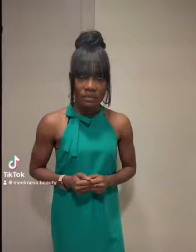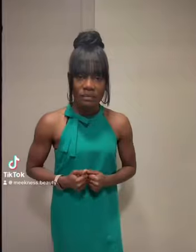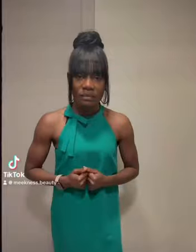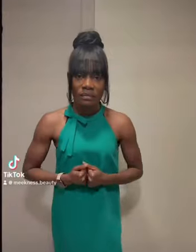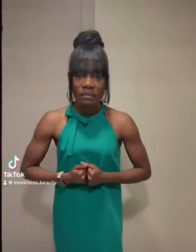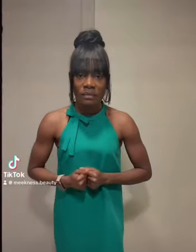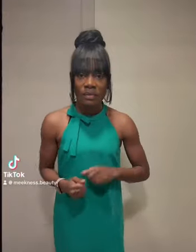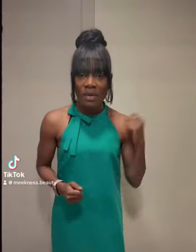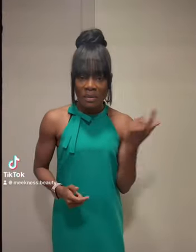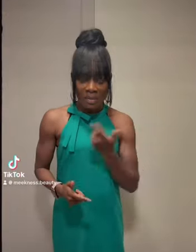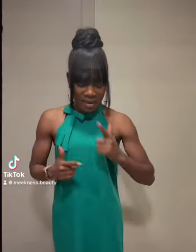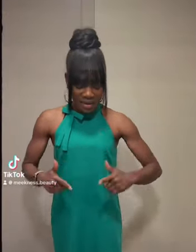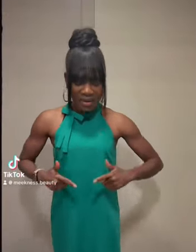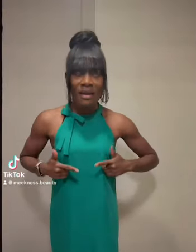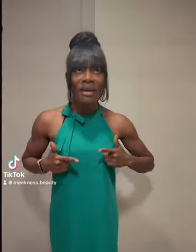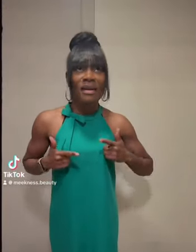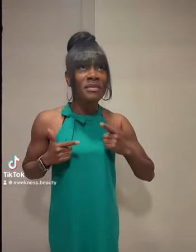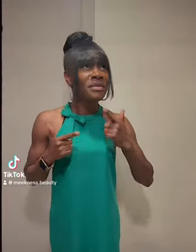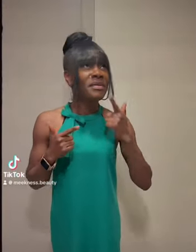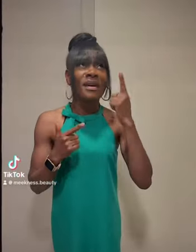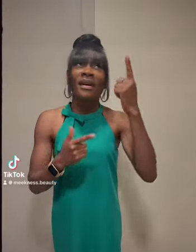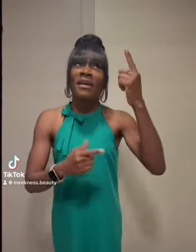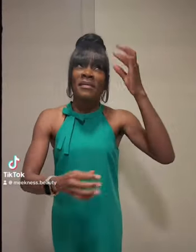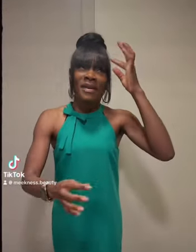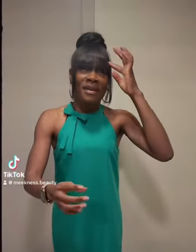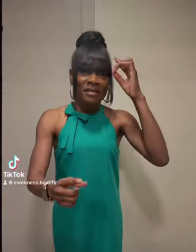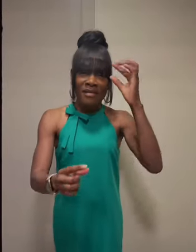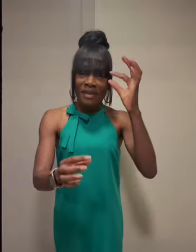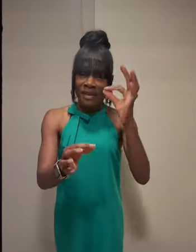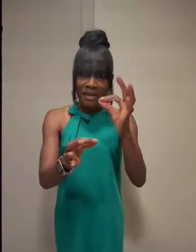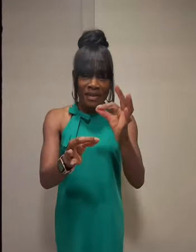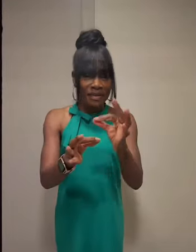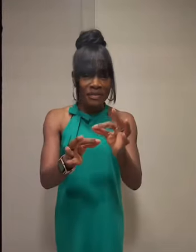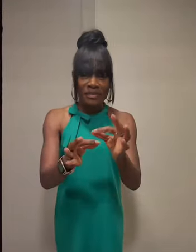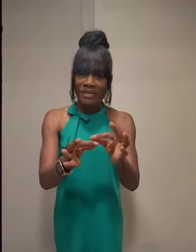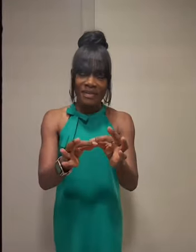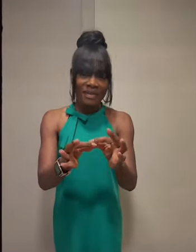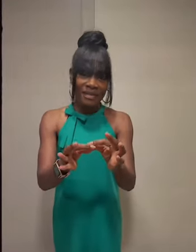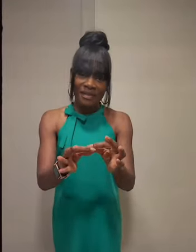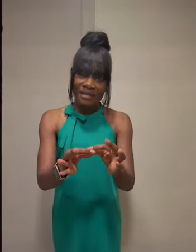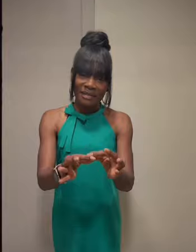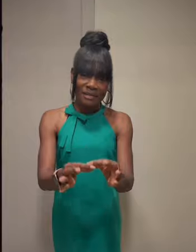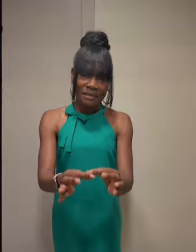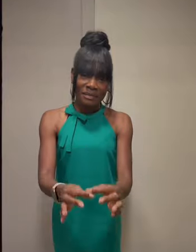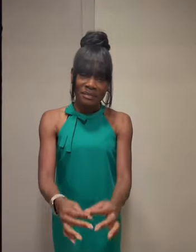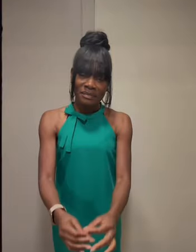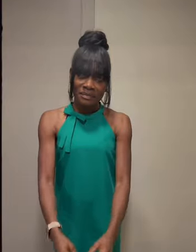Cause all my life you have been faithful And